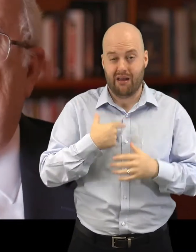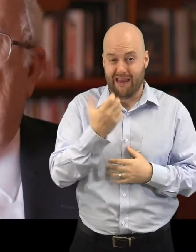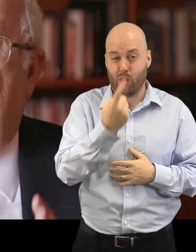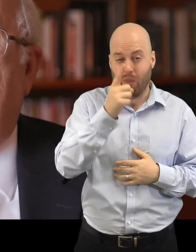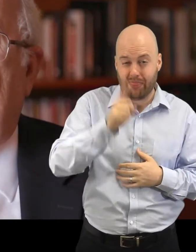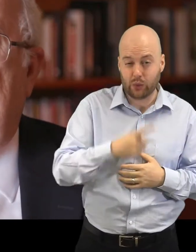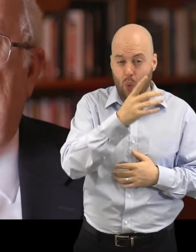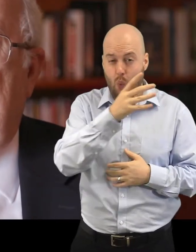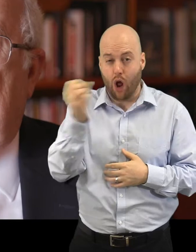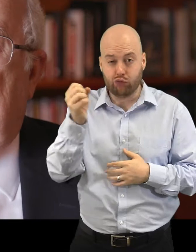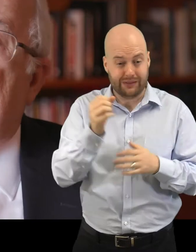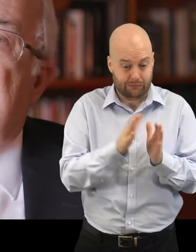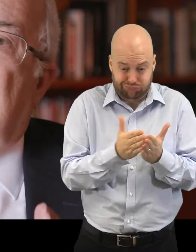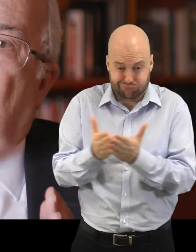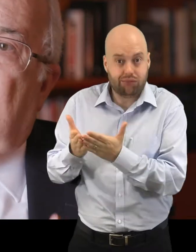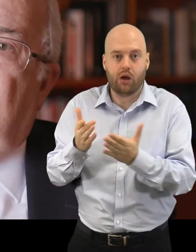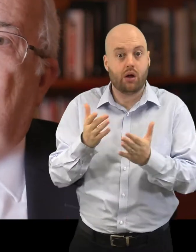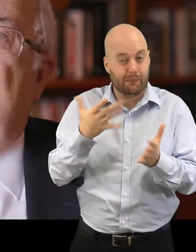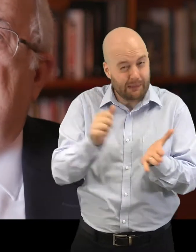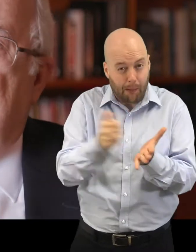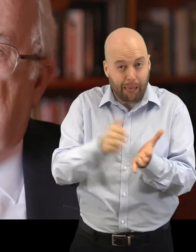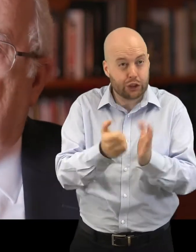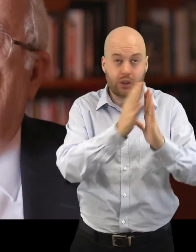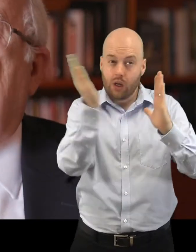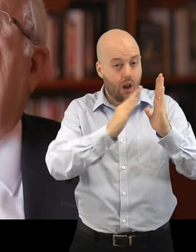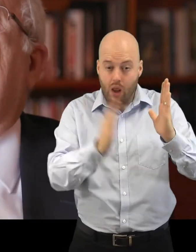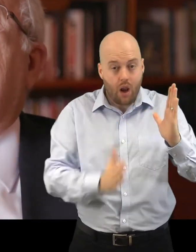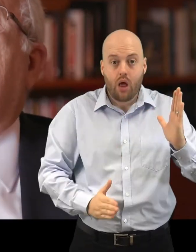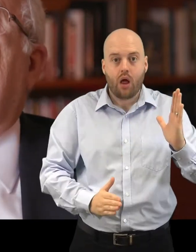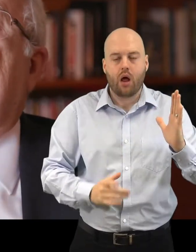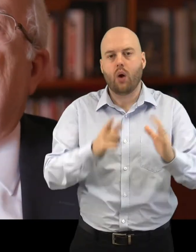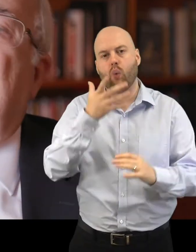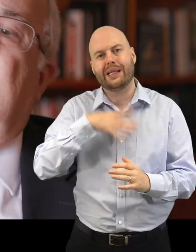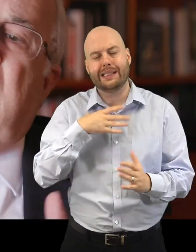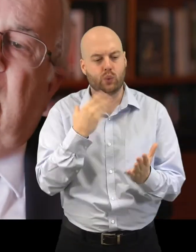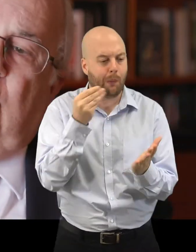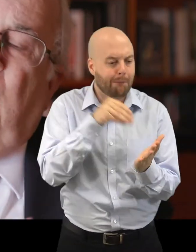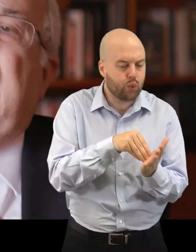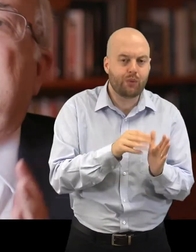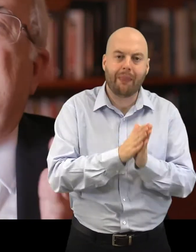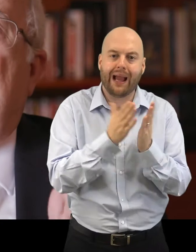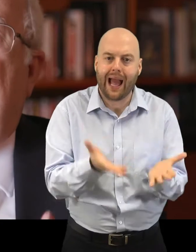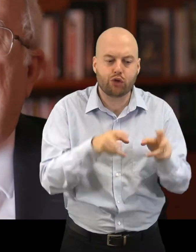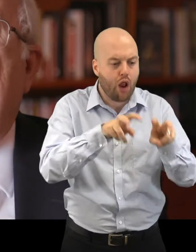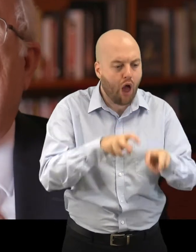published. And these require, of course, that you enter them into the catalogue, that you bind them year by year,